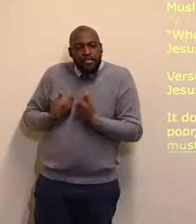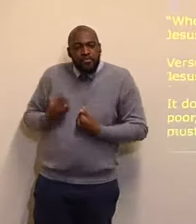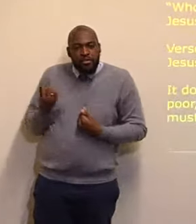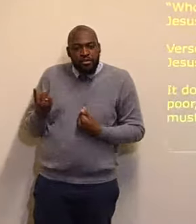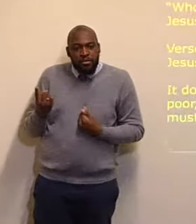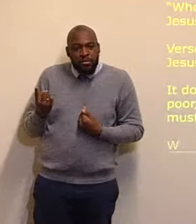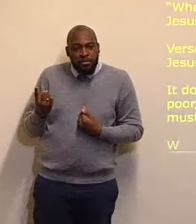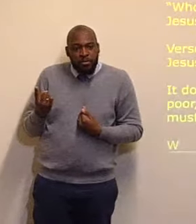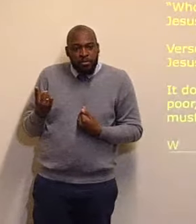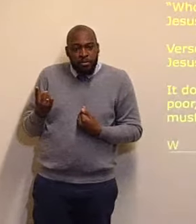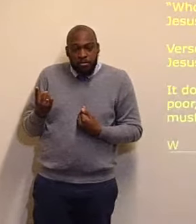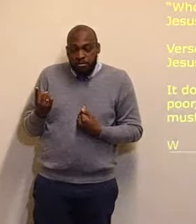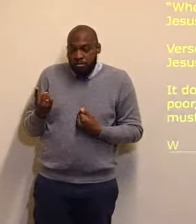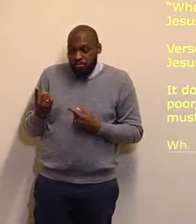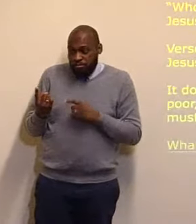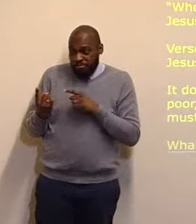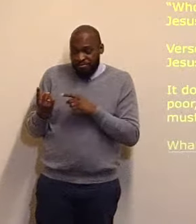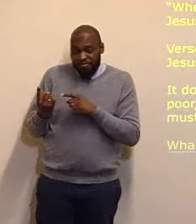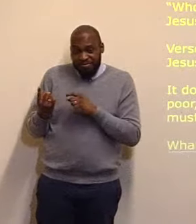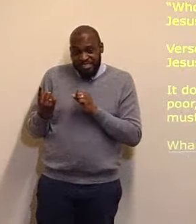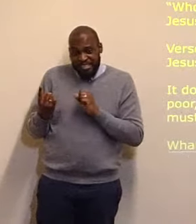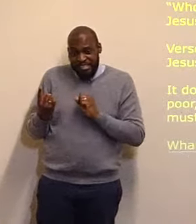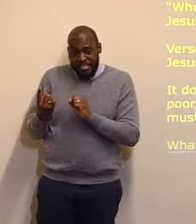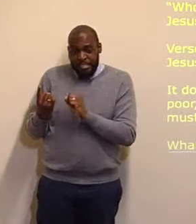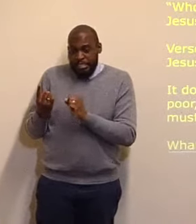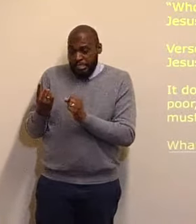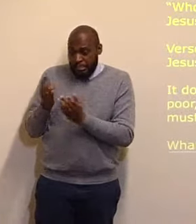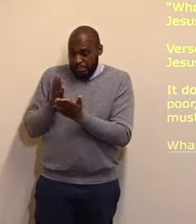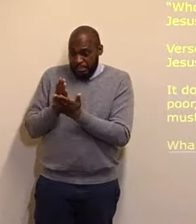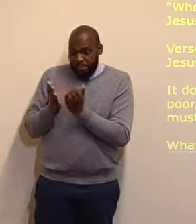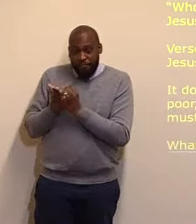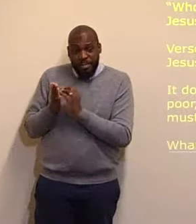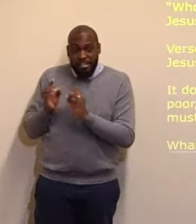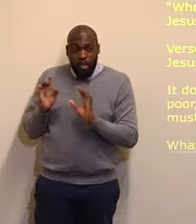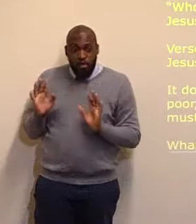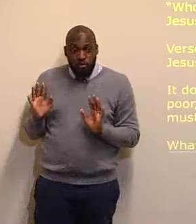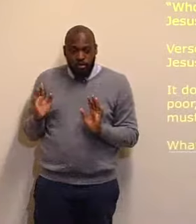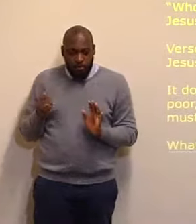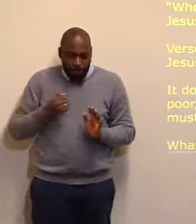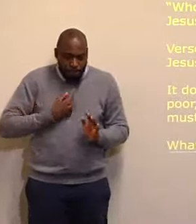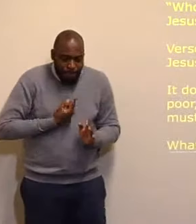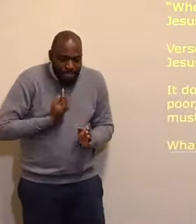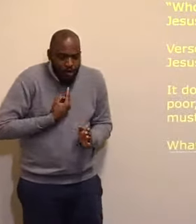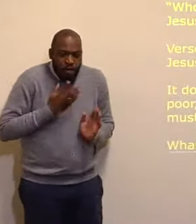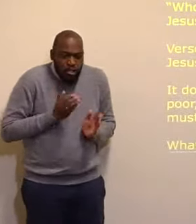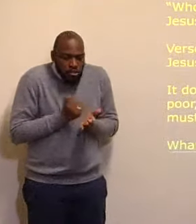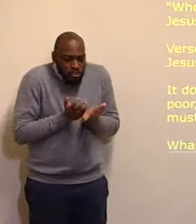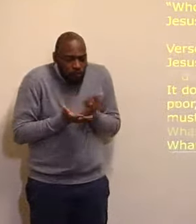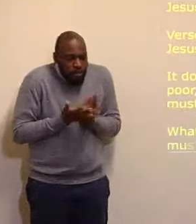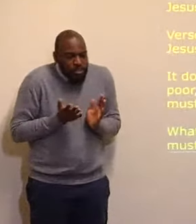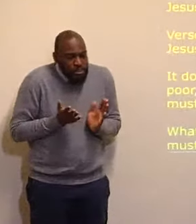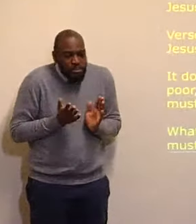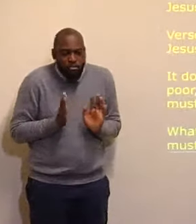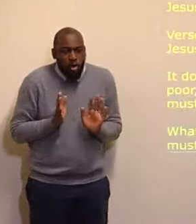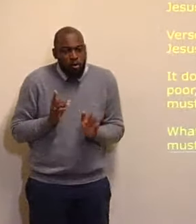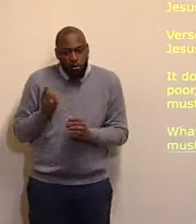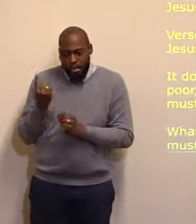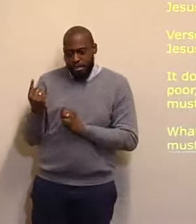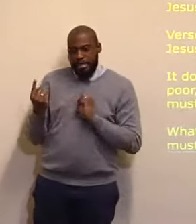sacrifice, no offering, to perform, it is only by faith, and as we often tell you, faith, is